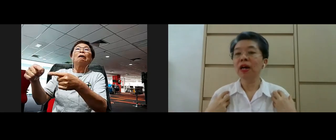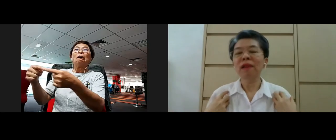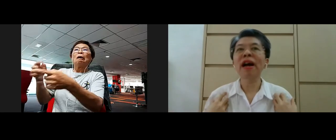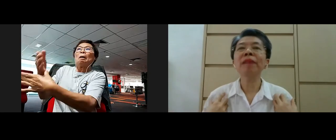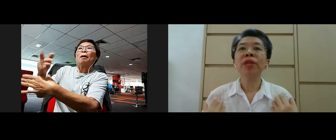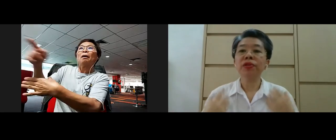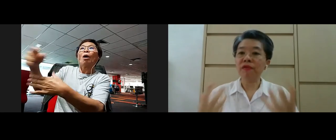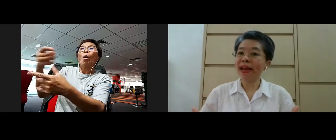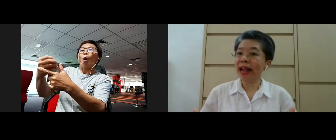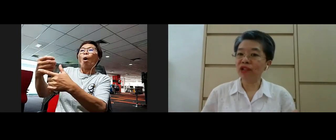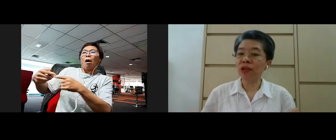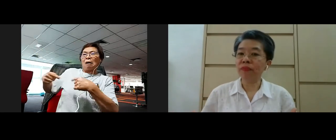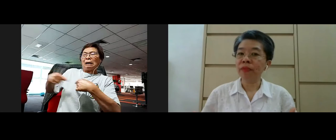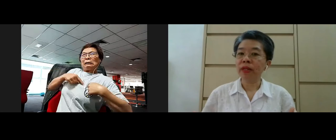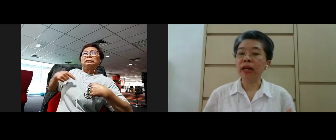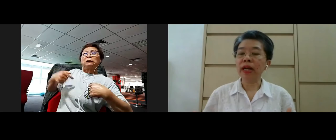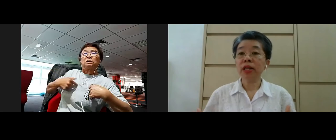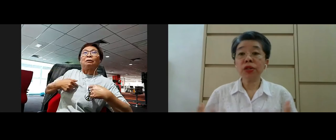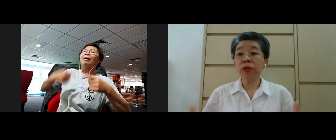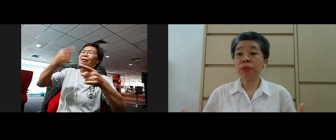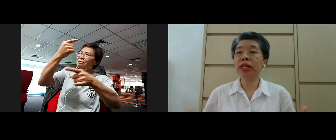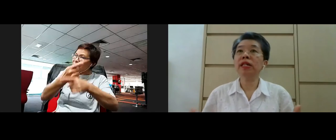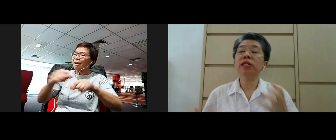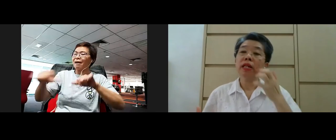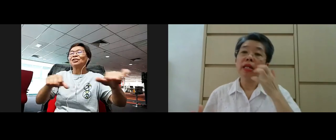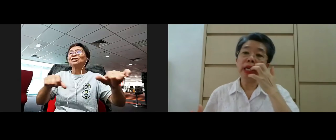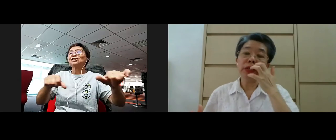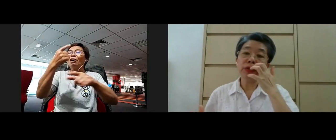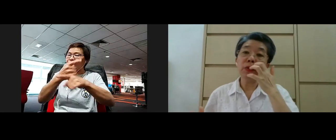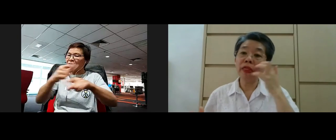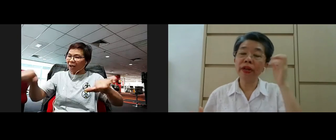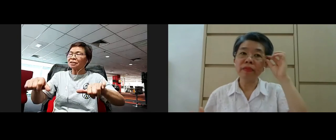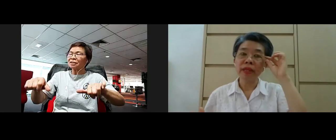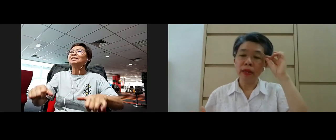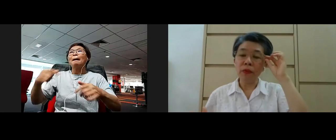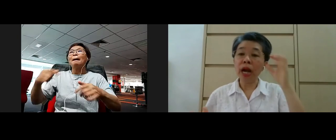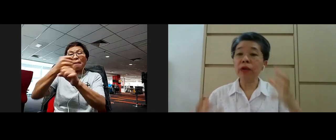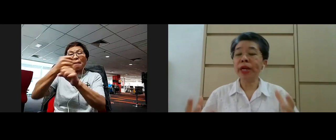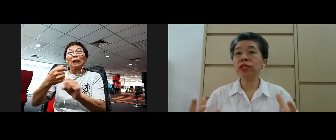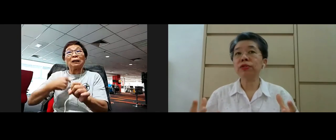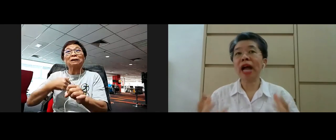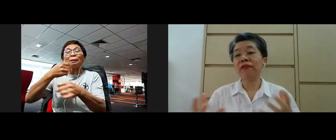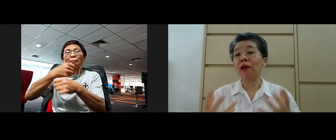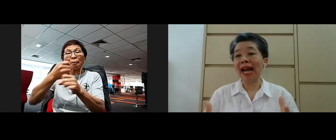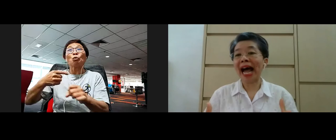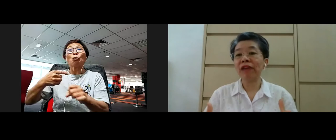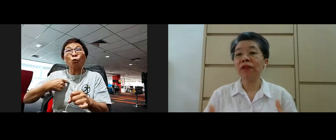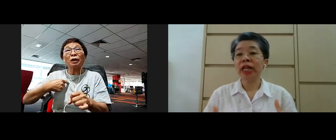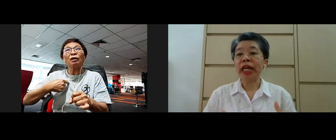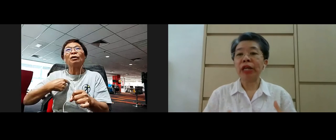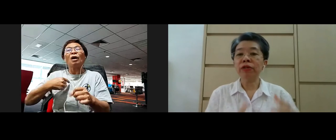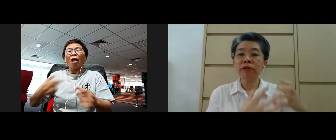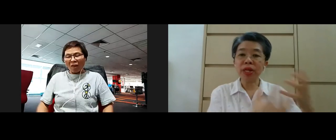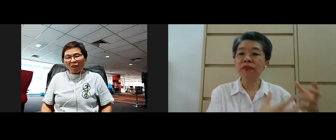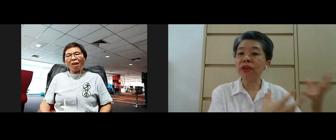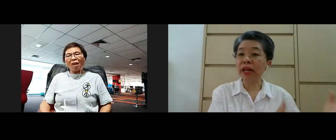right so the right action yeah it's going to put us into whether we are going to have our life